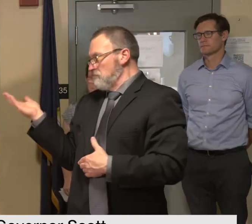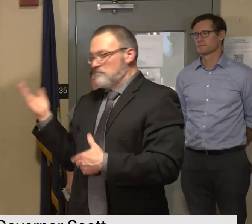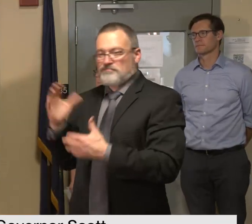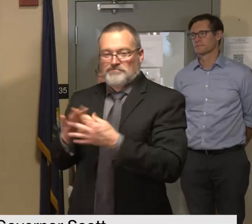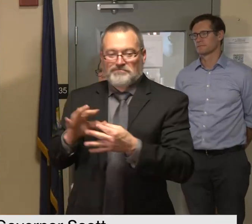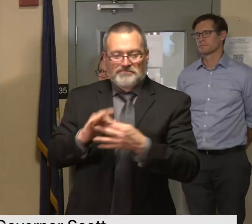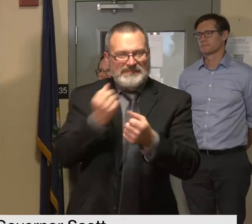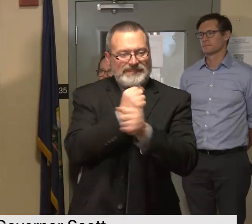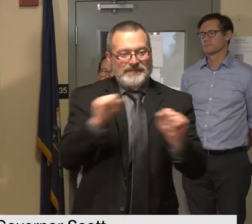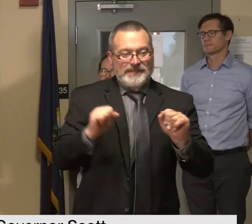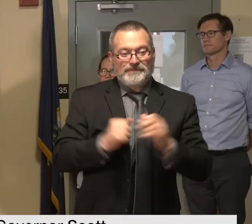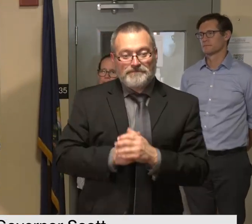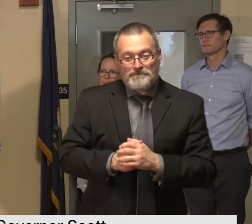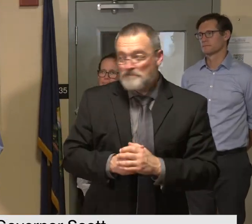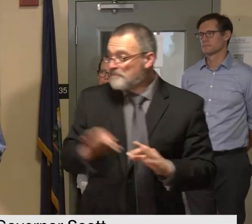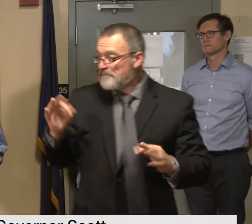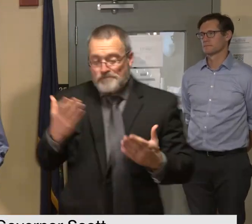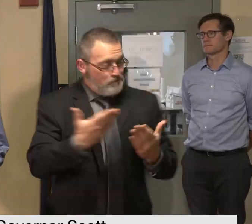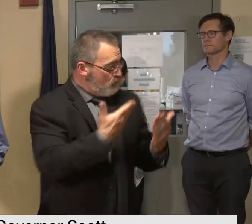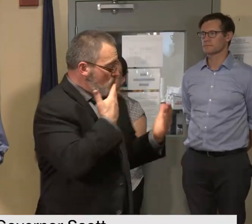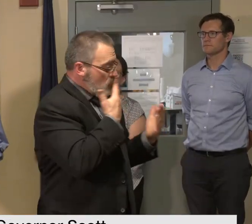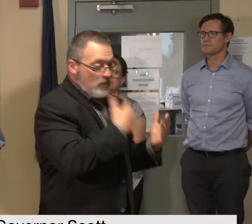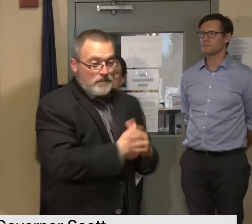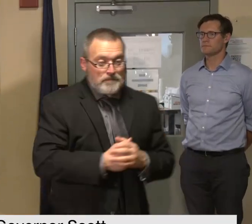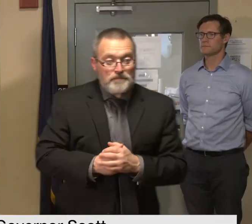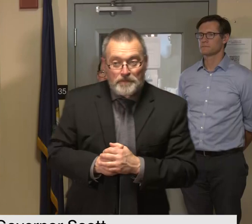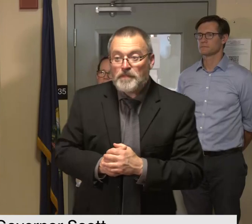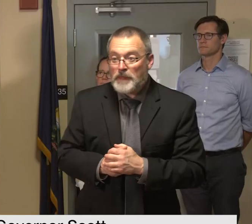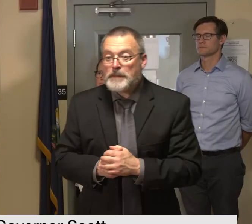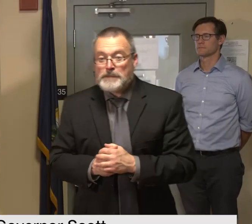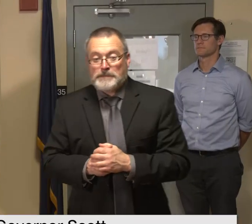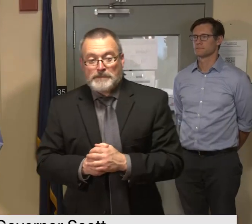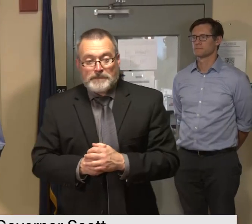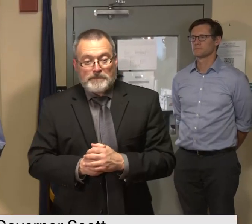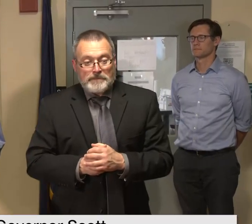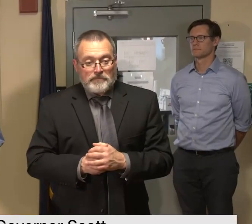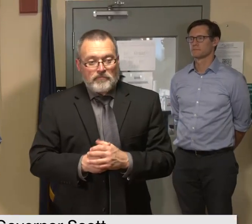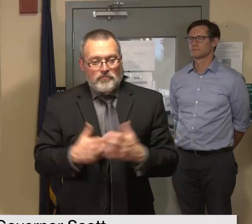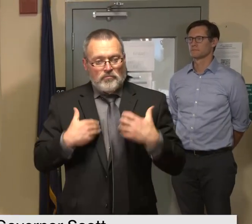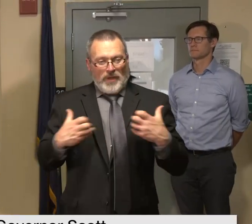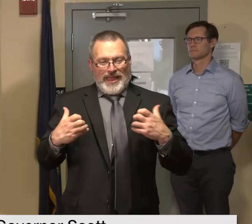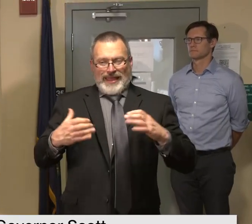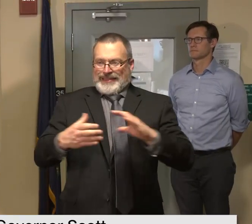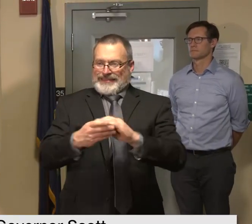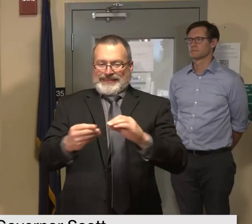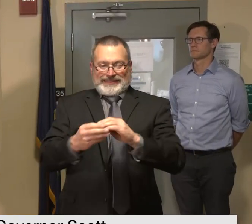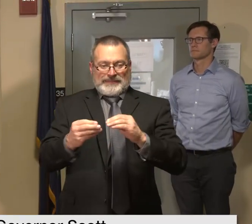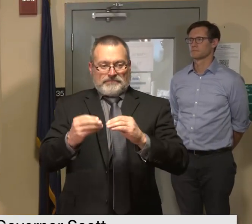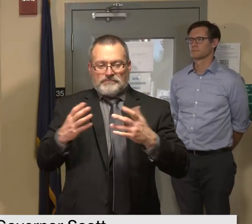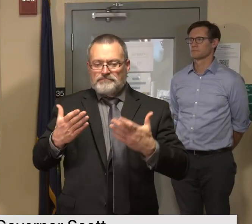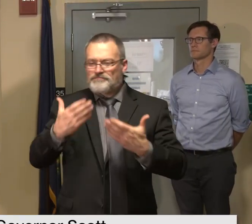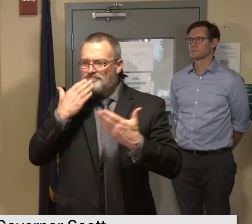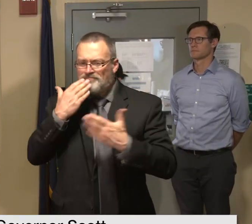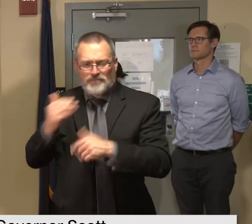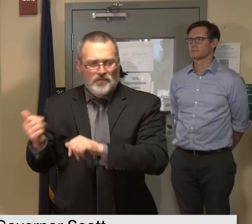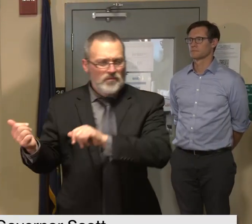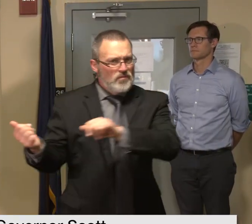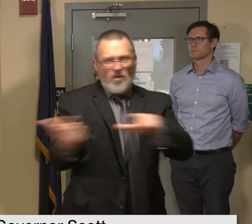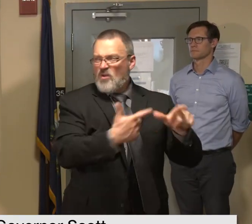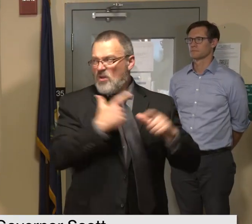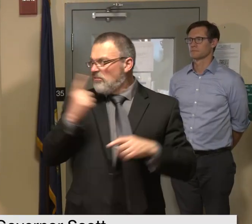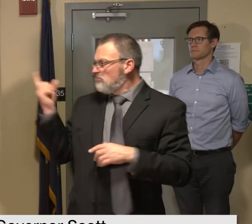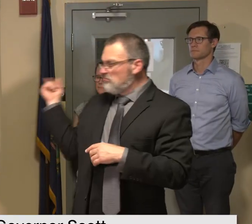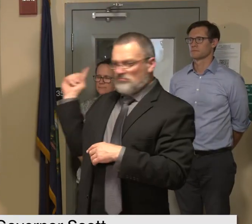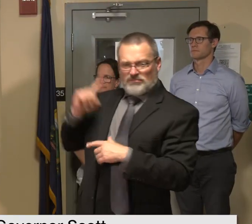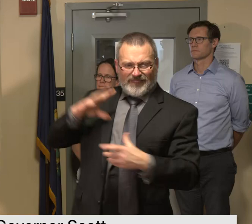thank you good morning i'd just like to start today by thanking everyone involved in this response